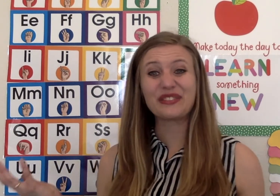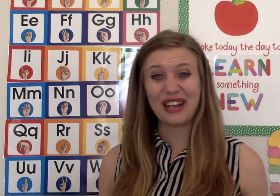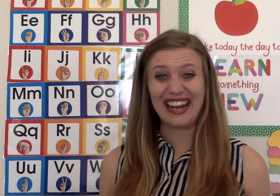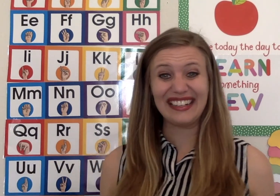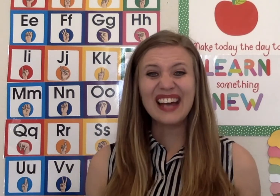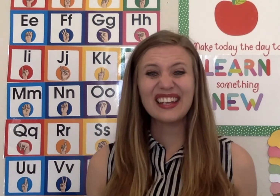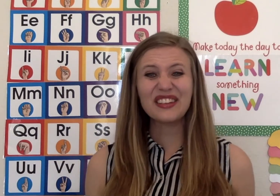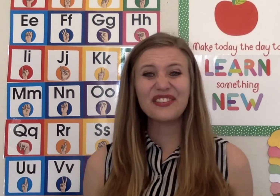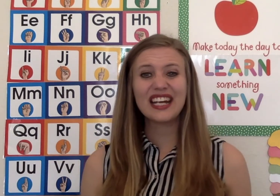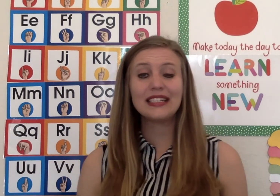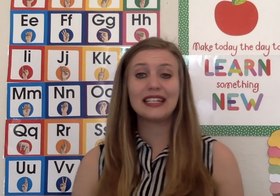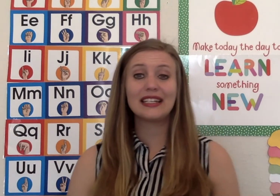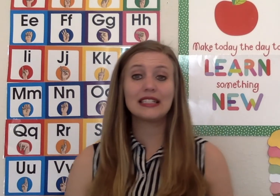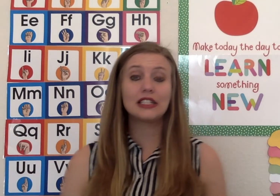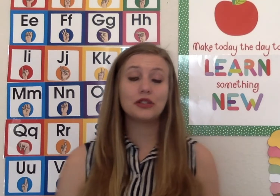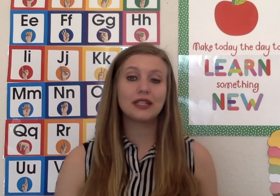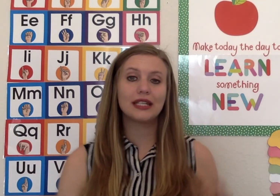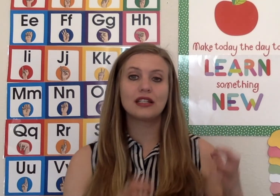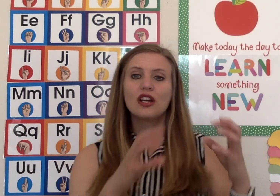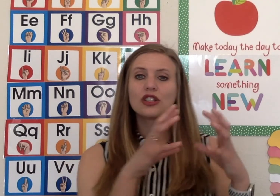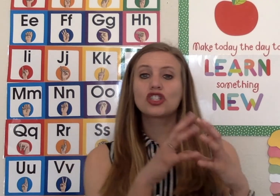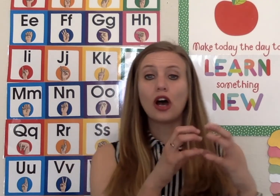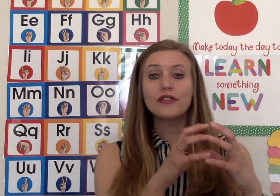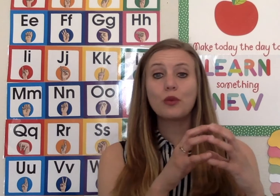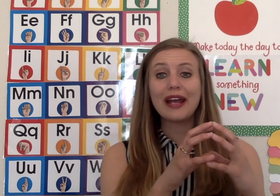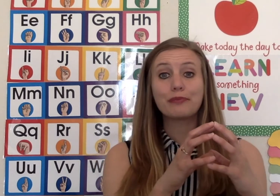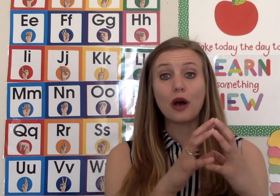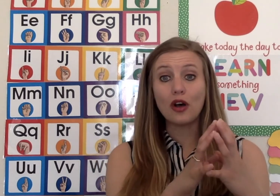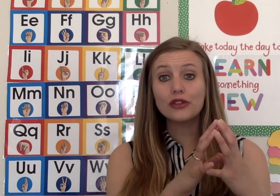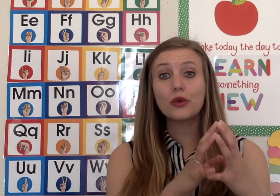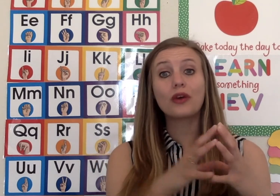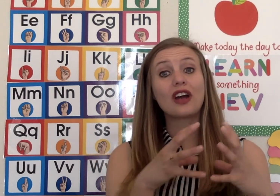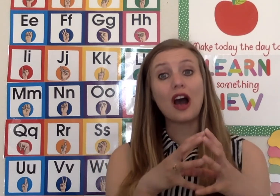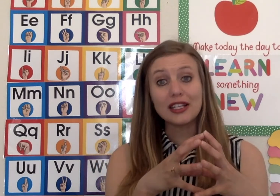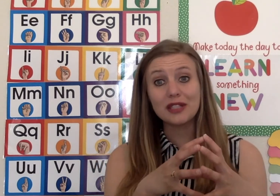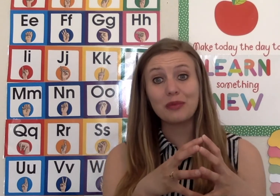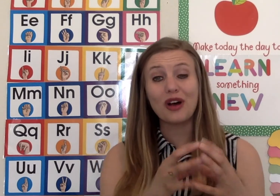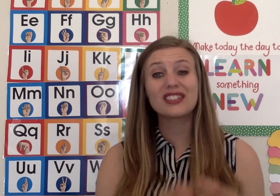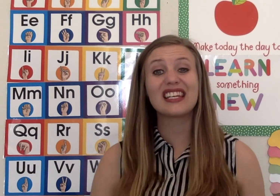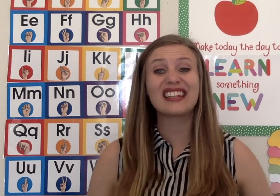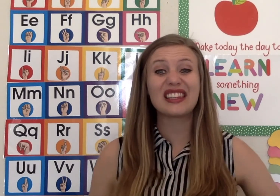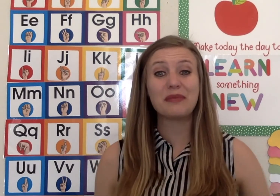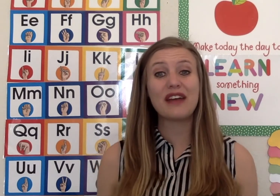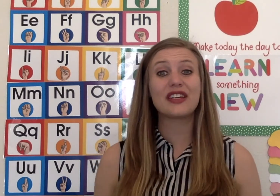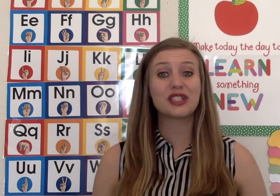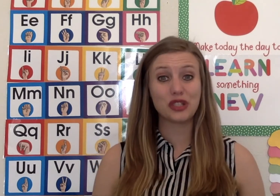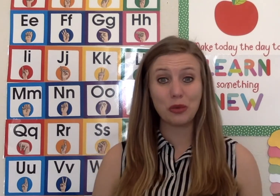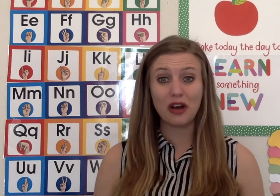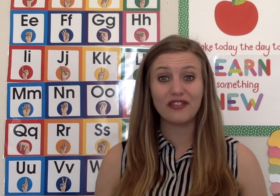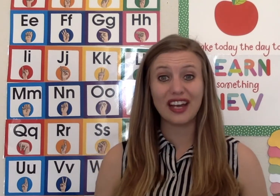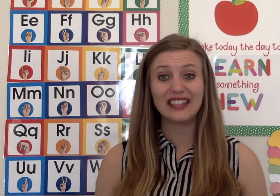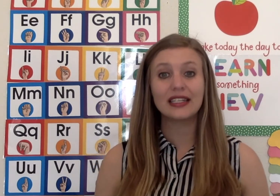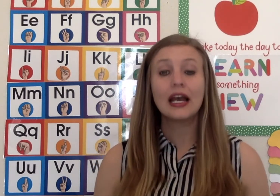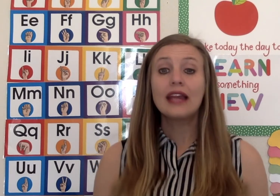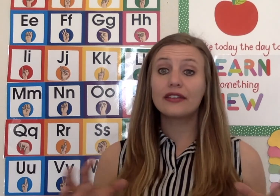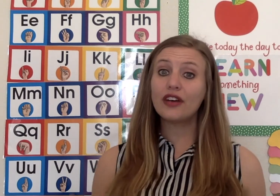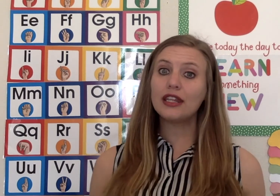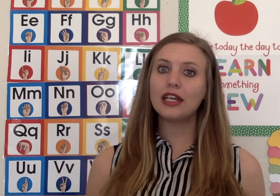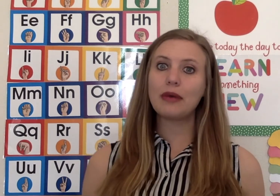rain. Another fun idea is to get soft white balls or cotton balls and let them have a snowball fight. The fun thing about